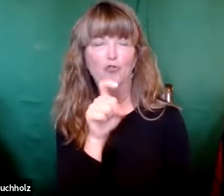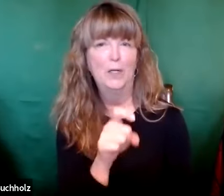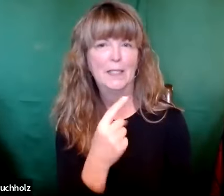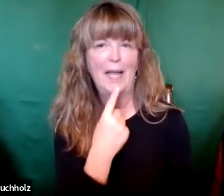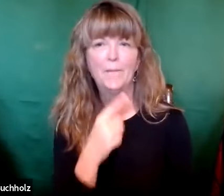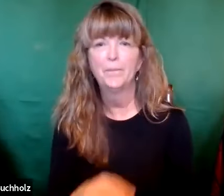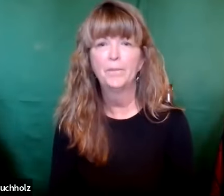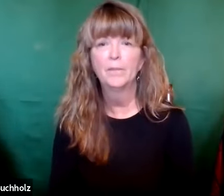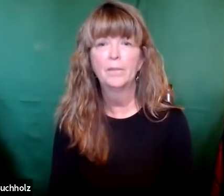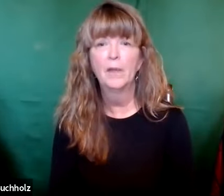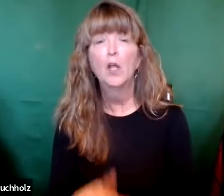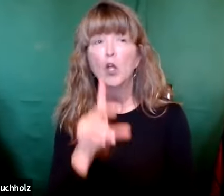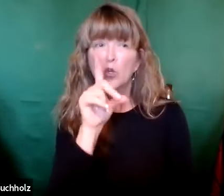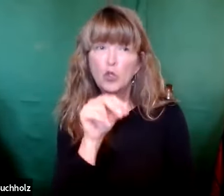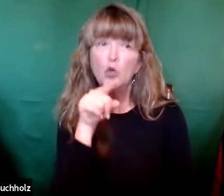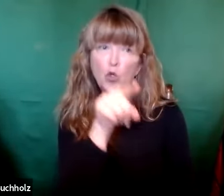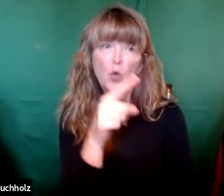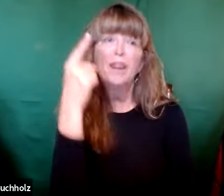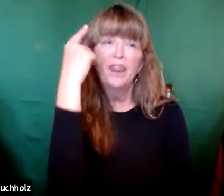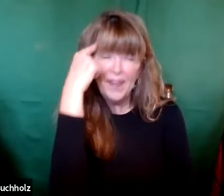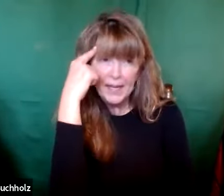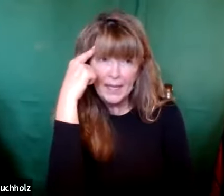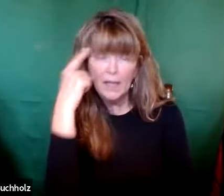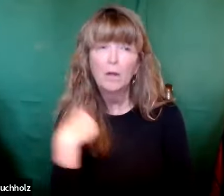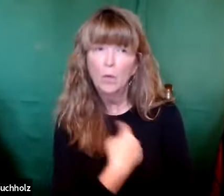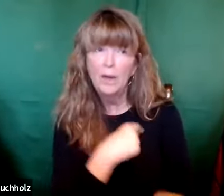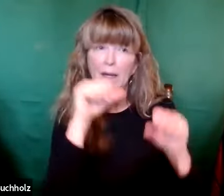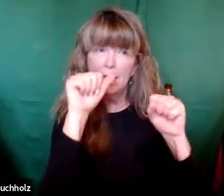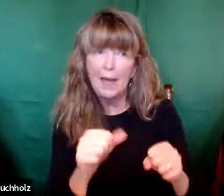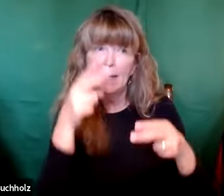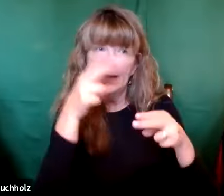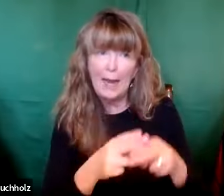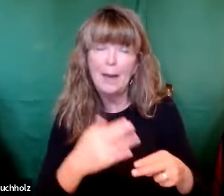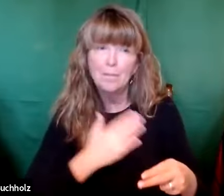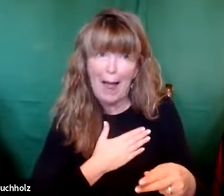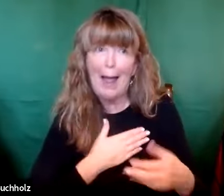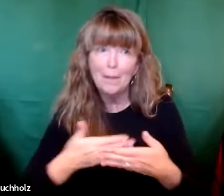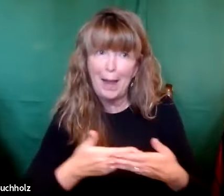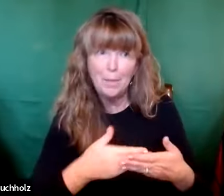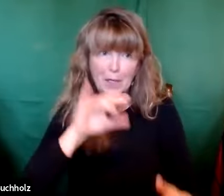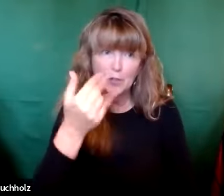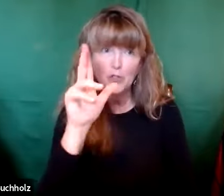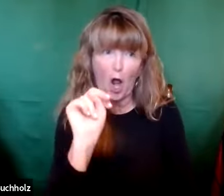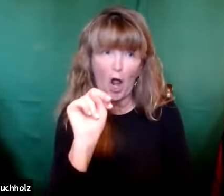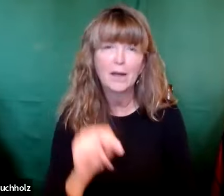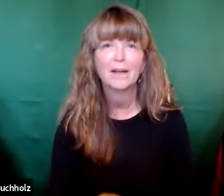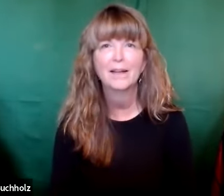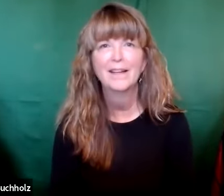So maybe Elizabeth should have said, well, do you think that we could name my baby John?